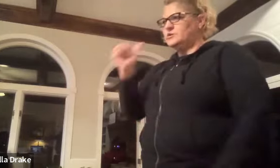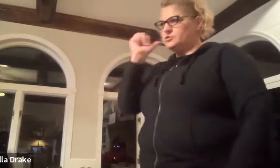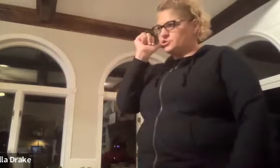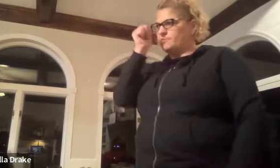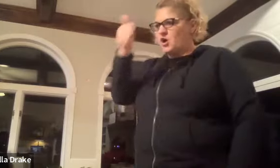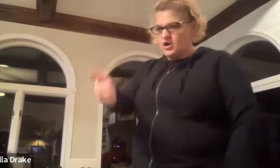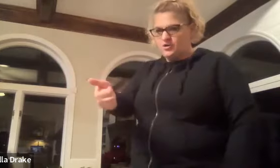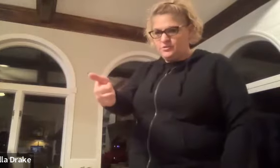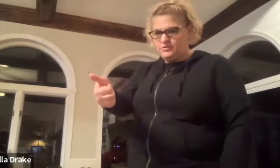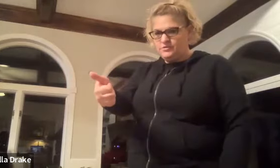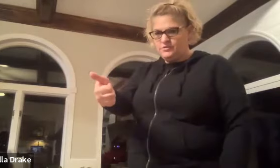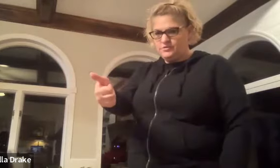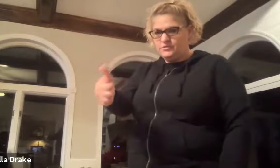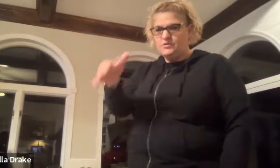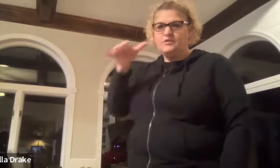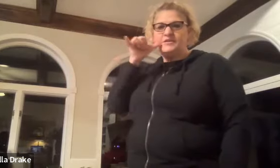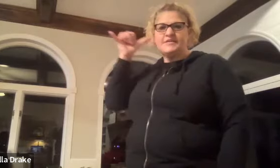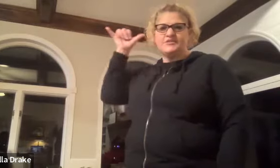tomorrow yesterday